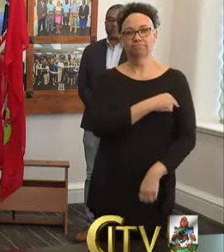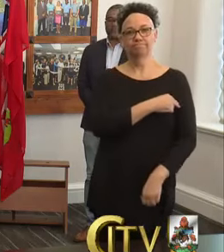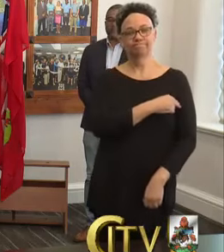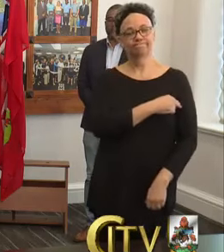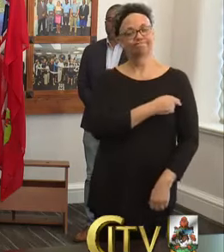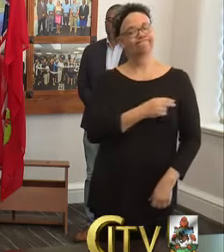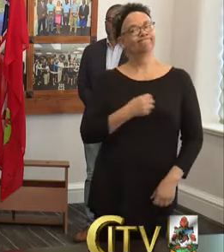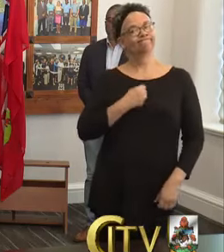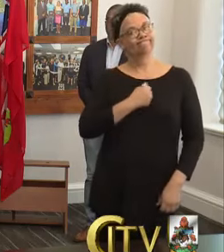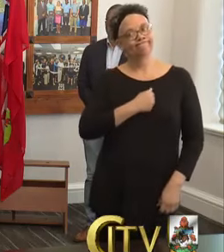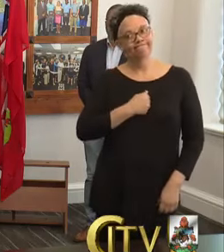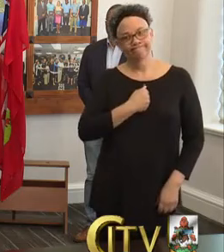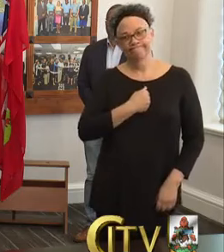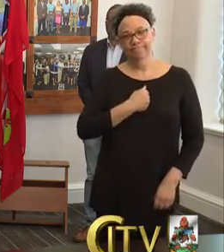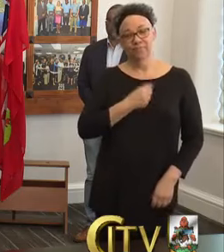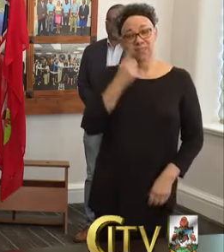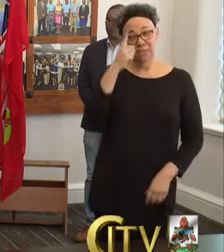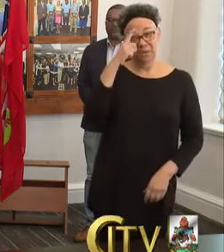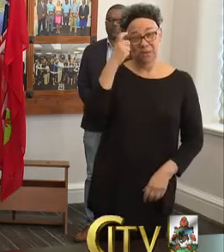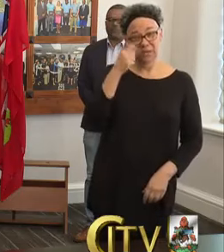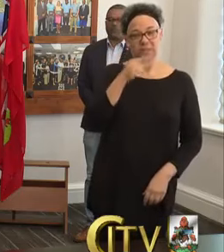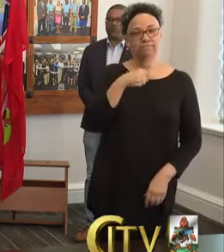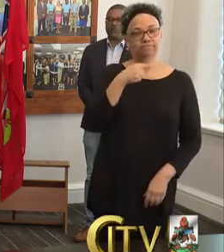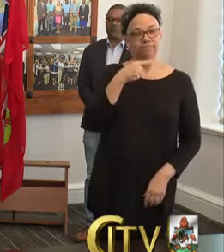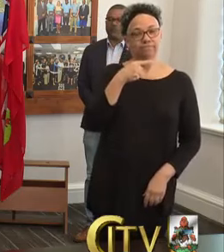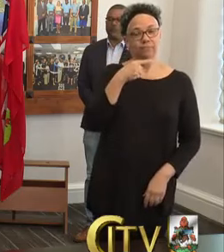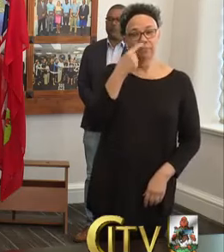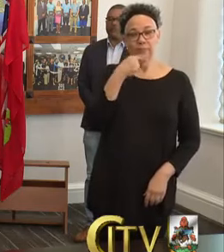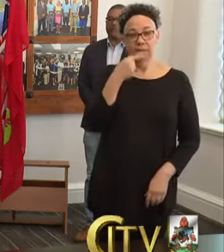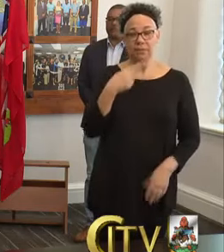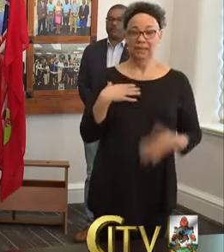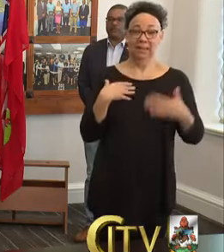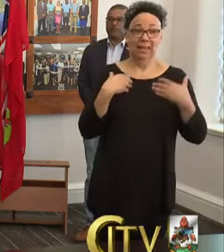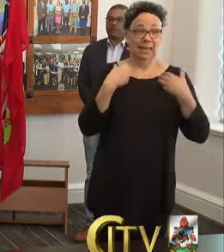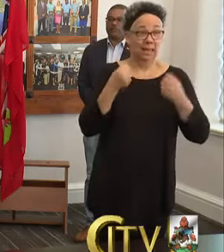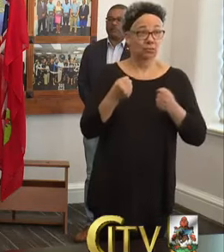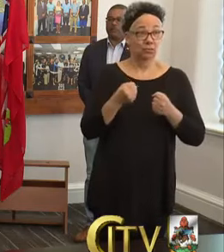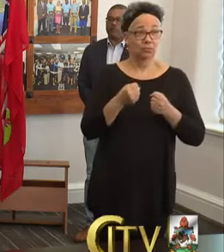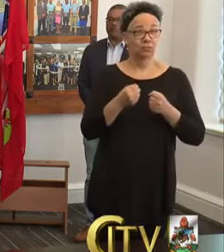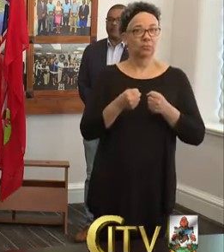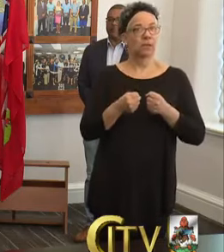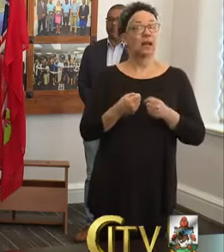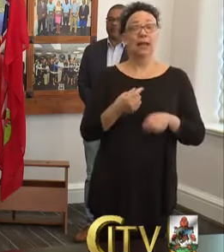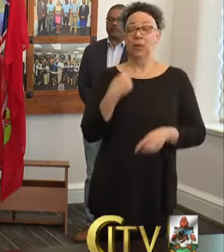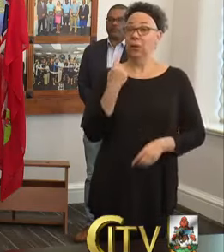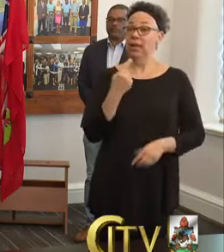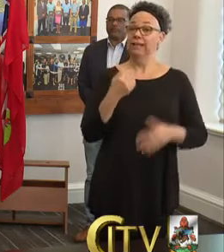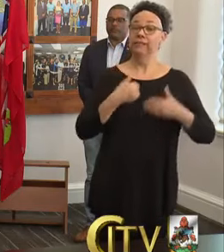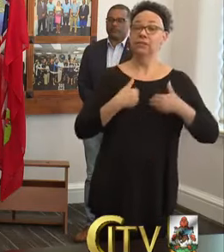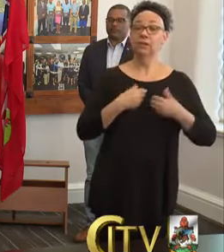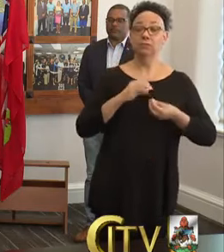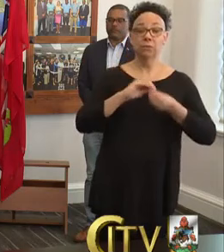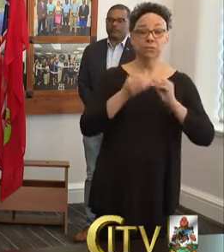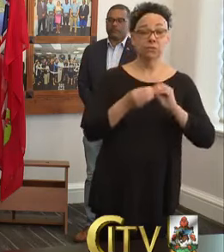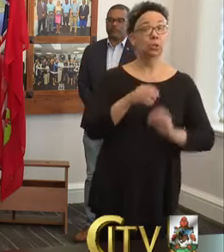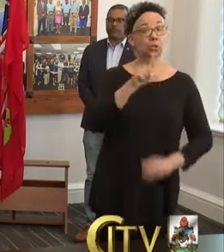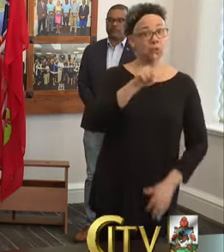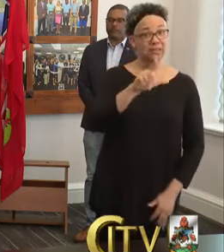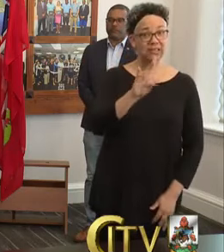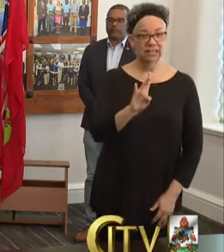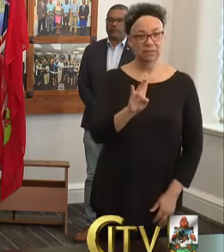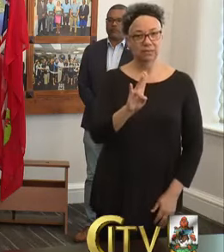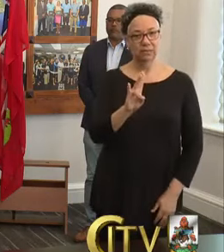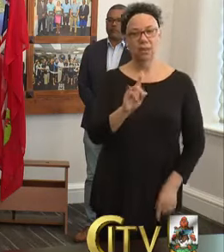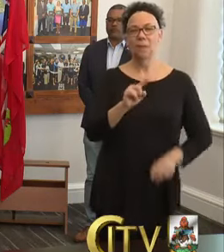due to the anonymity of public health reporting, I come before you with numbers saying 27 and these particular